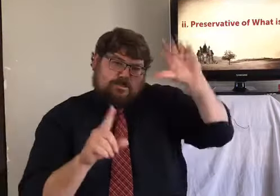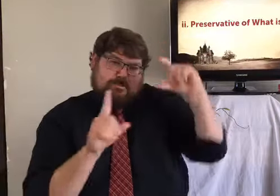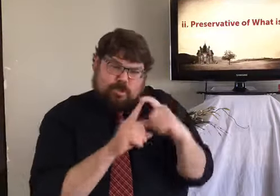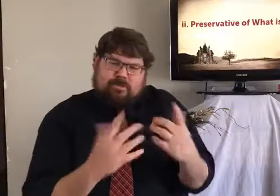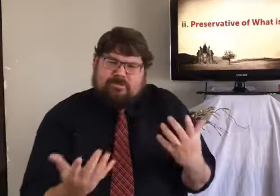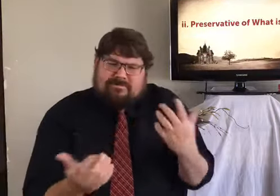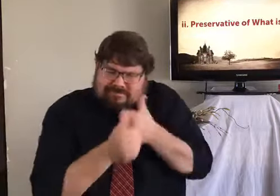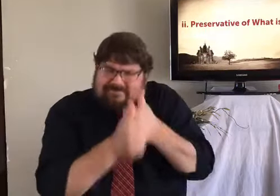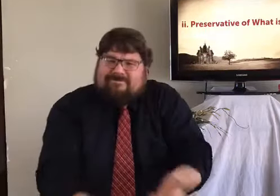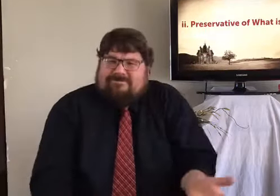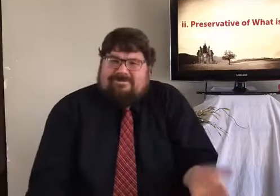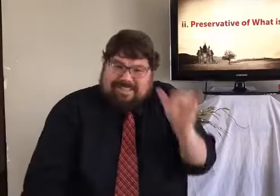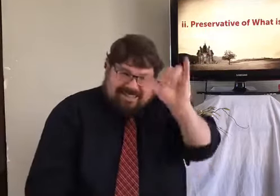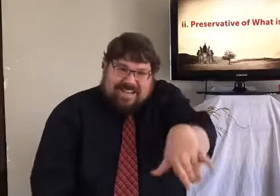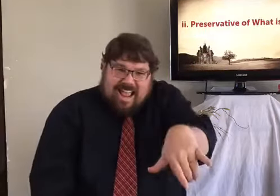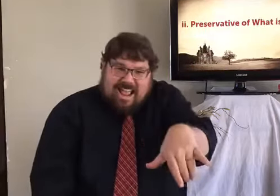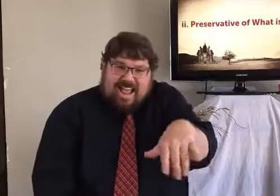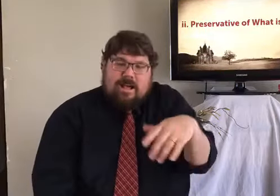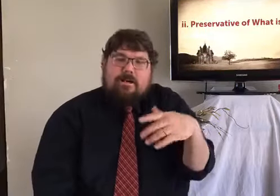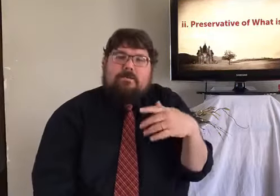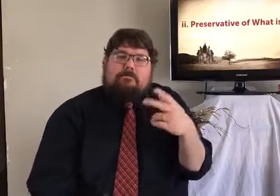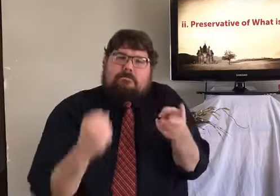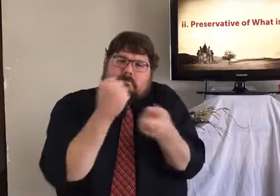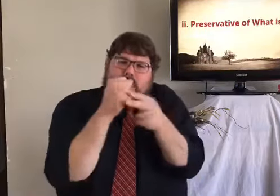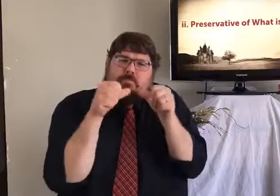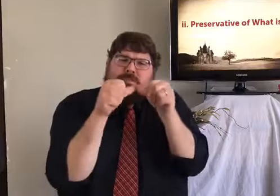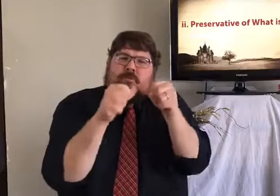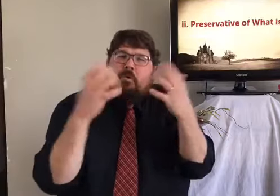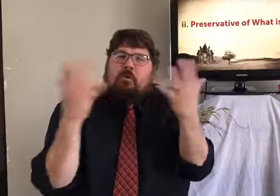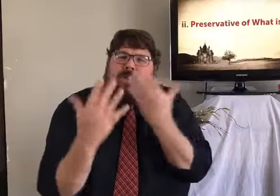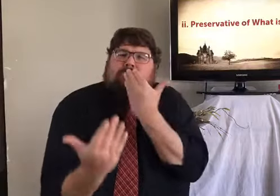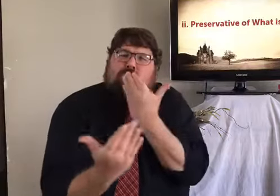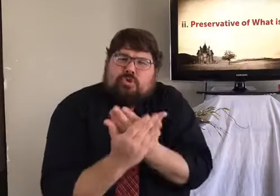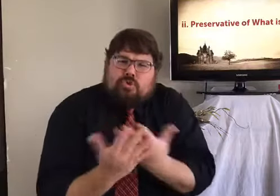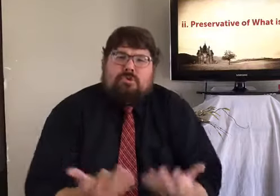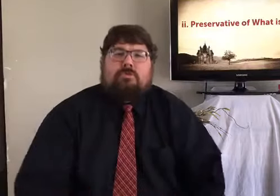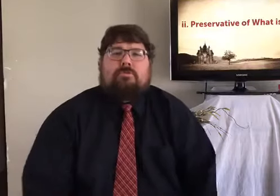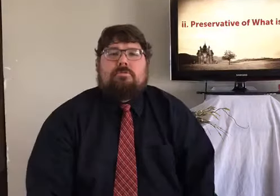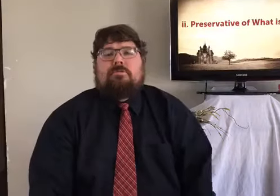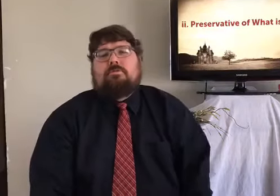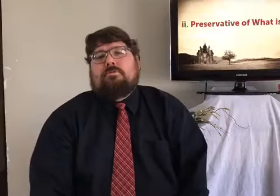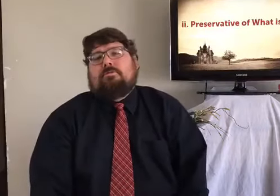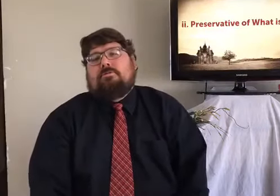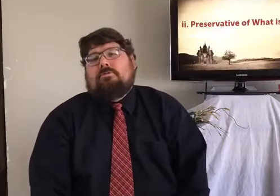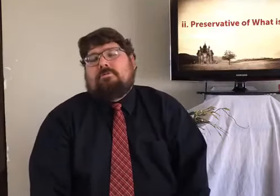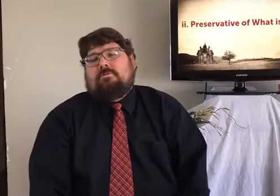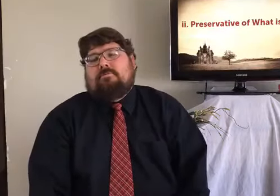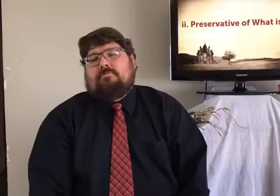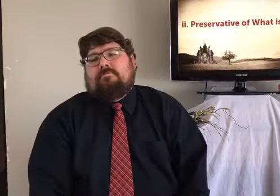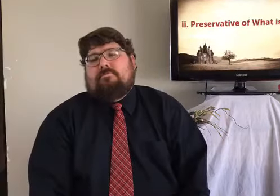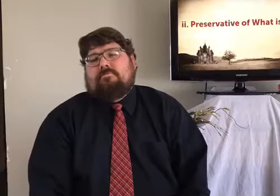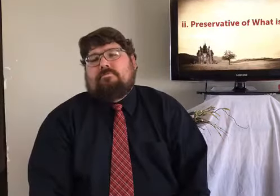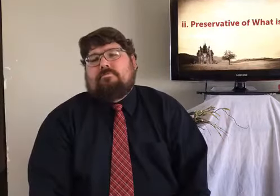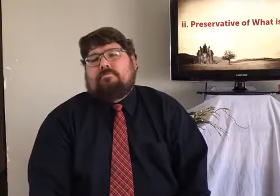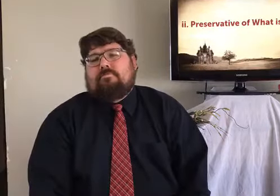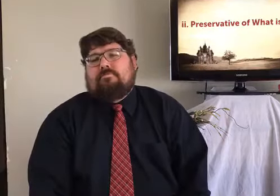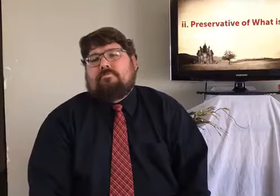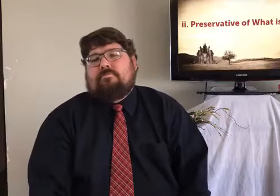What God clearly commands in his word, we are to follow. We're to do that. And so we preserve what is good in that way.